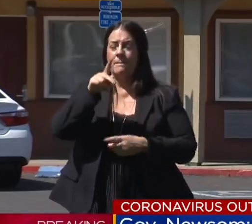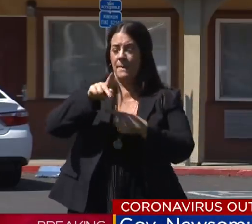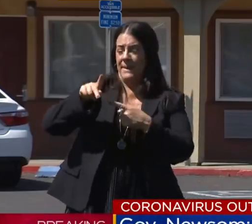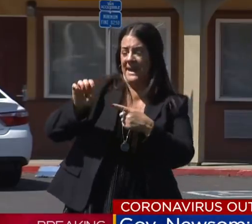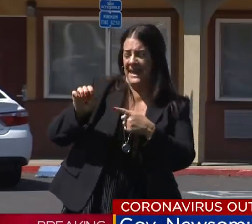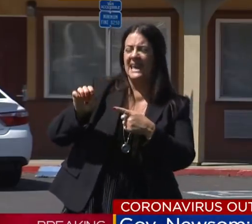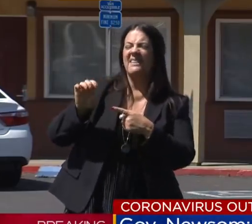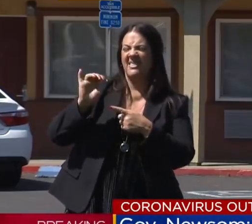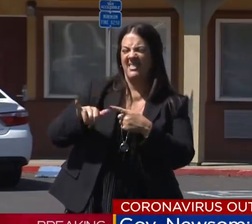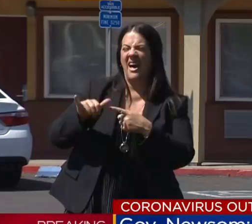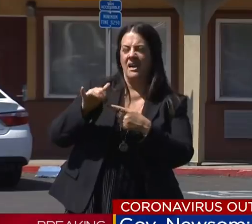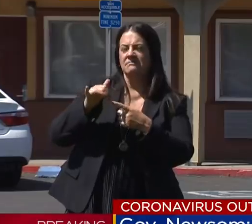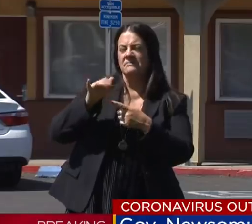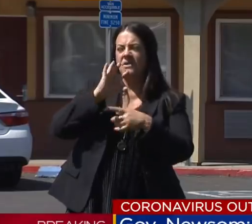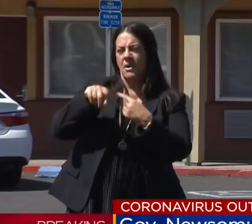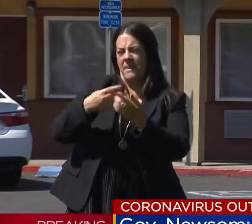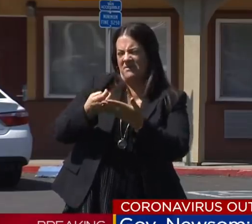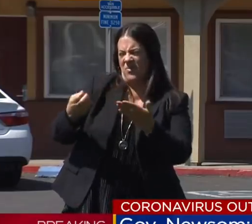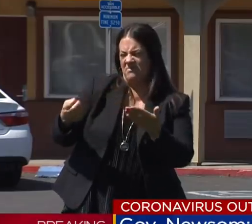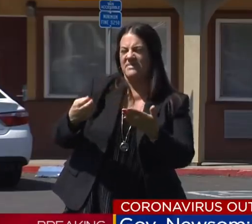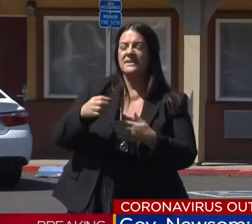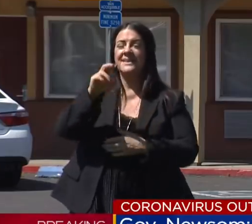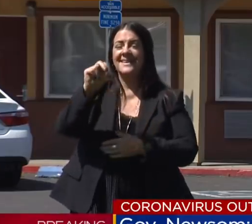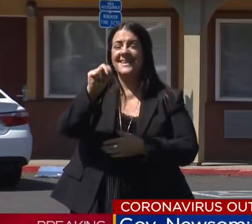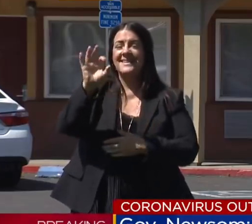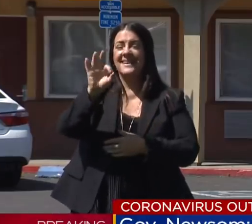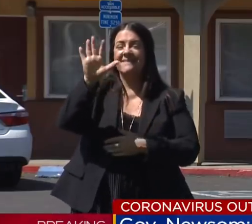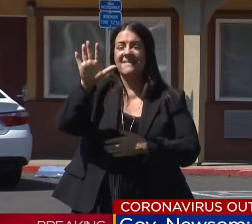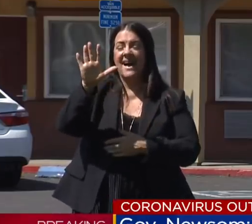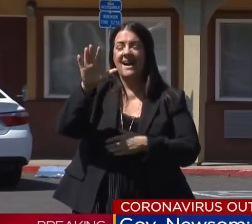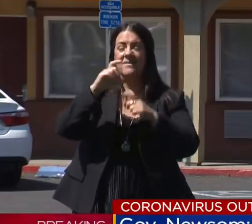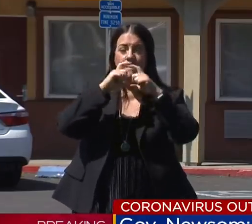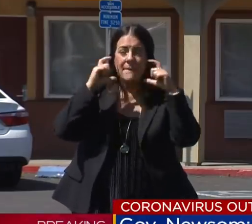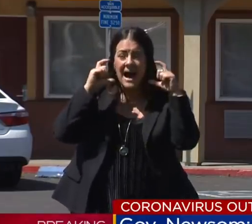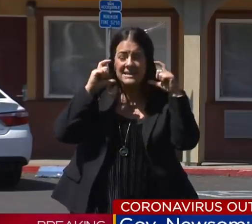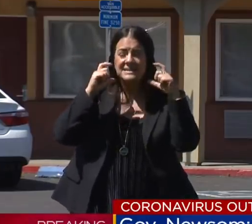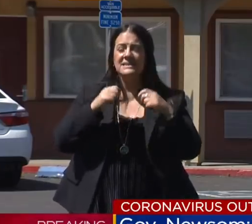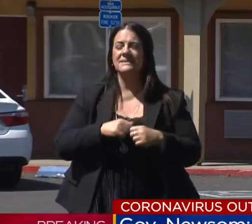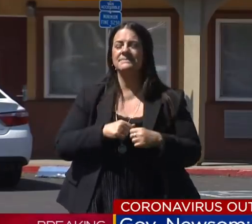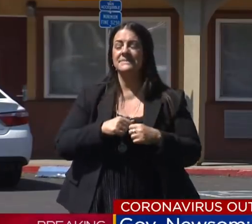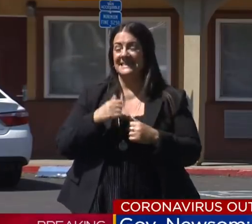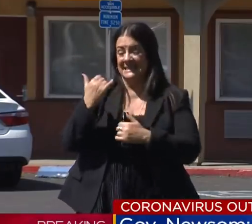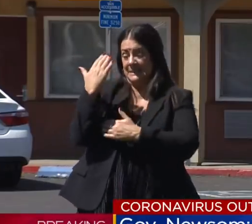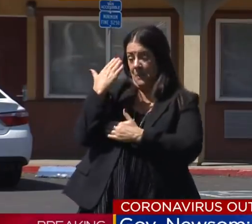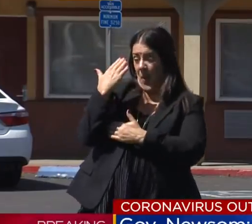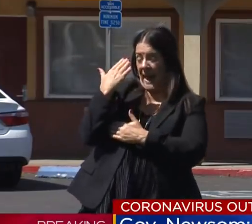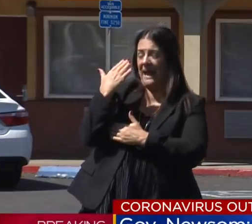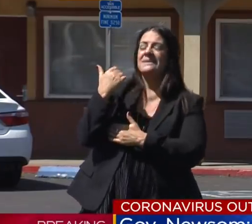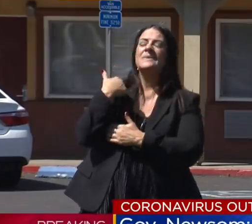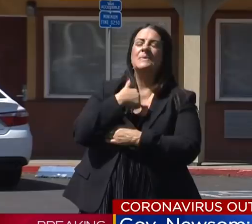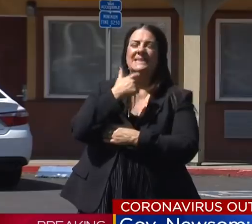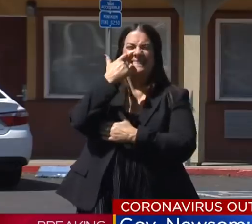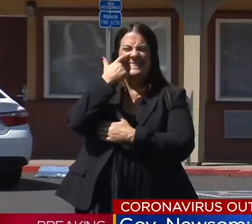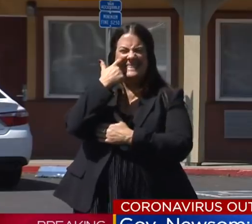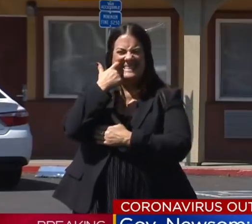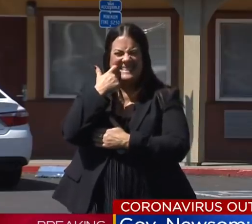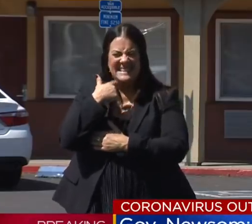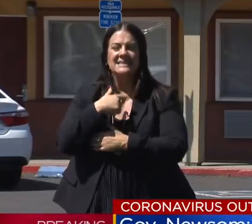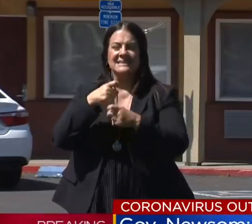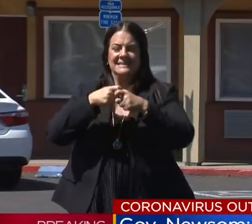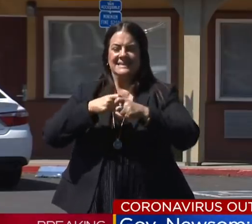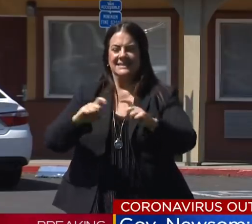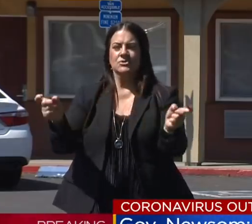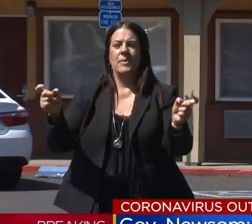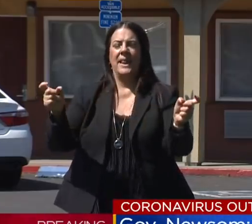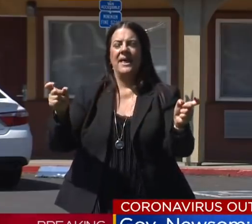95 masks we have as of this morning distributed now just over 38 million. 95